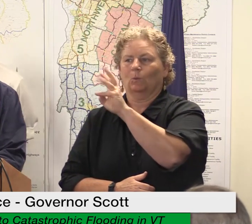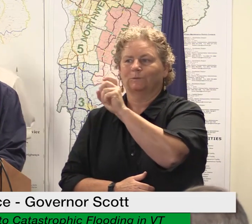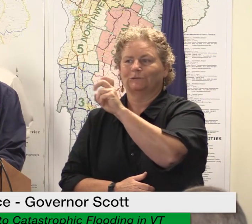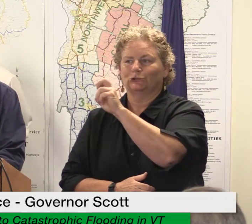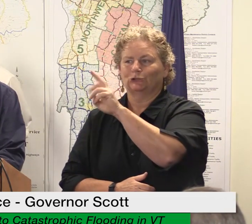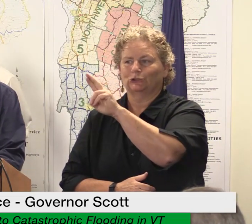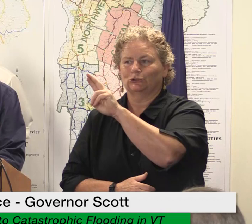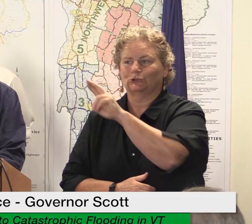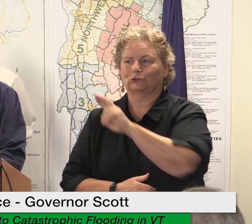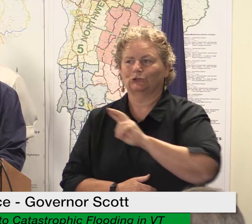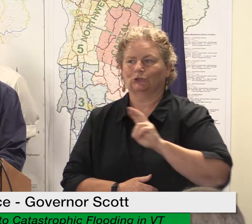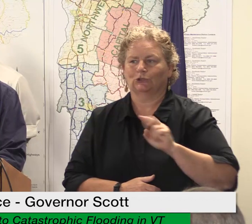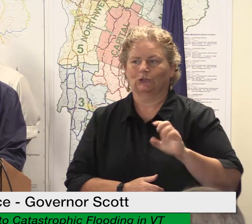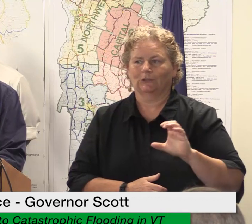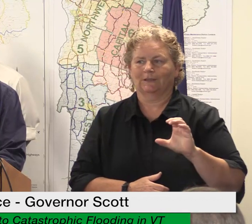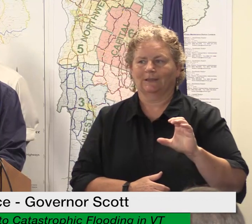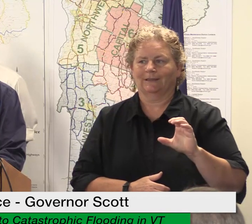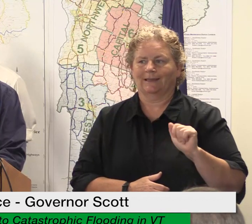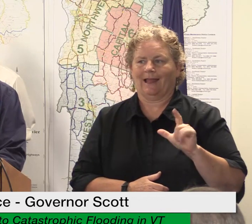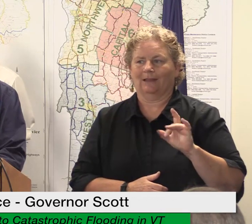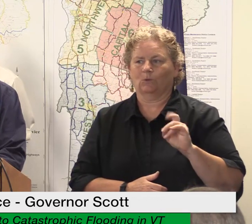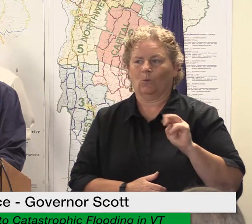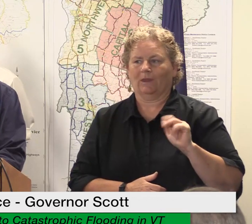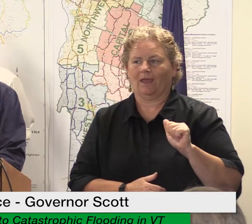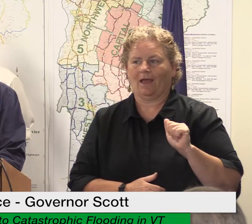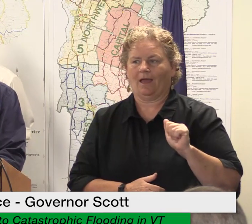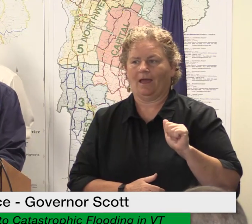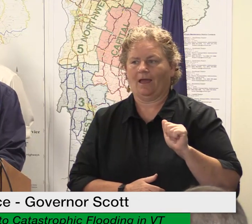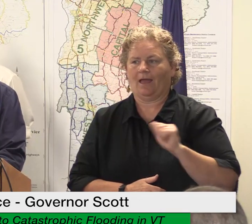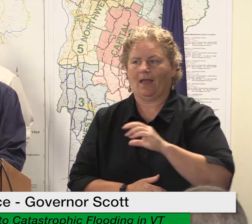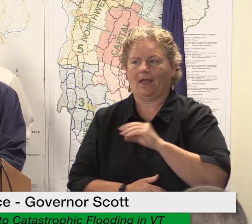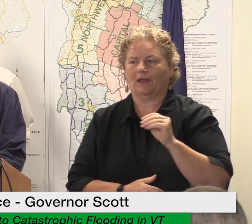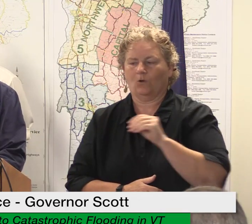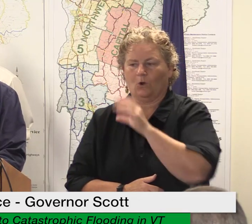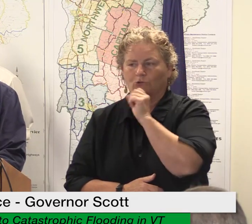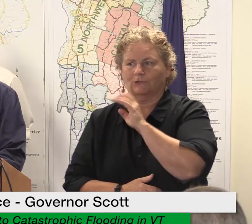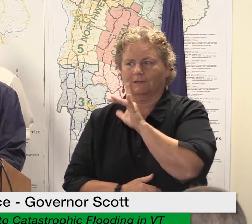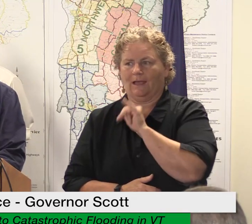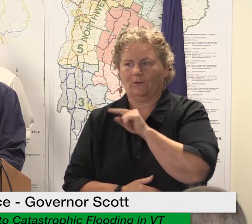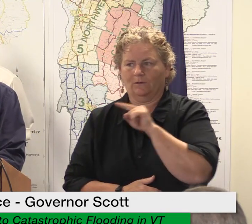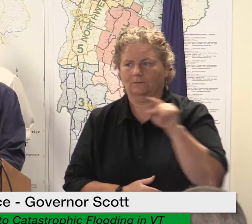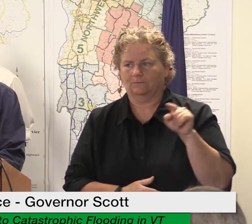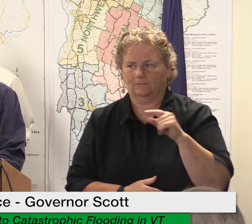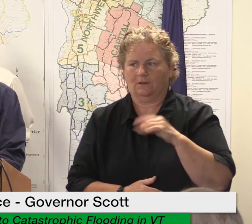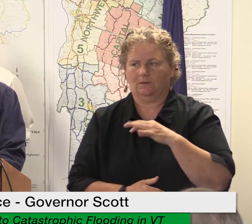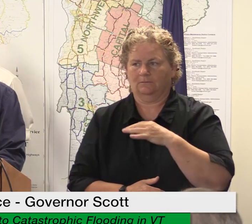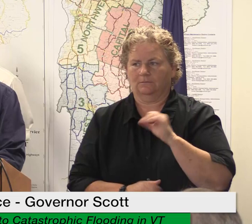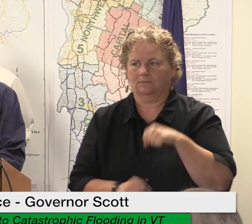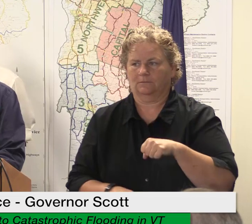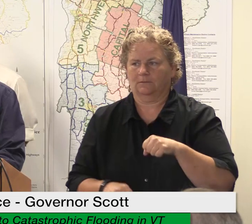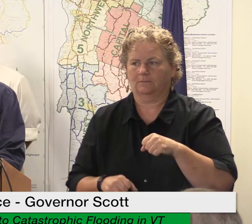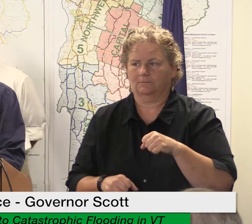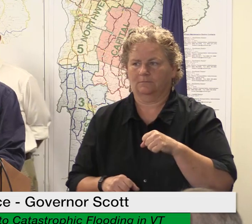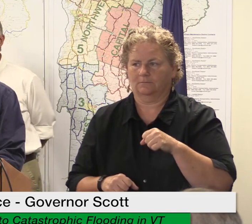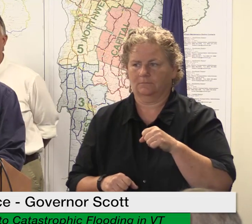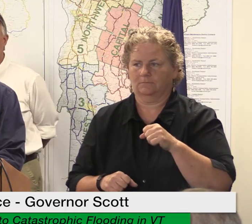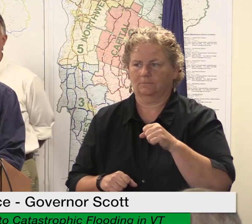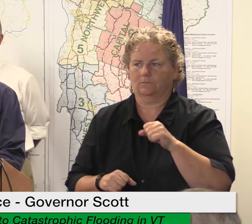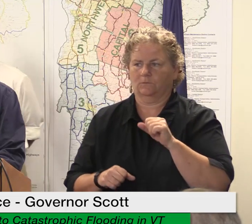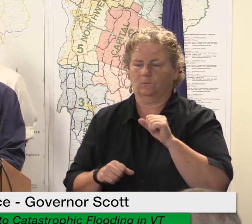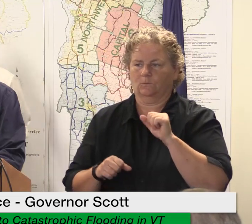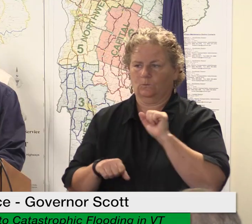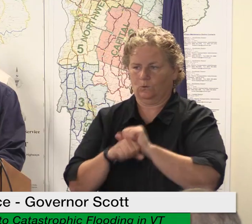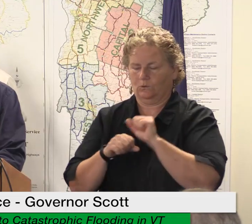caledonia and orange fema continues to work with vermont to assess the damages and the other impacted